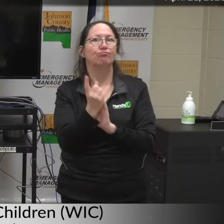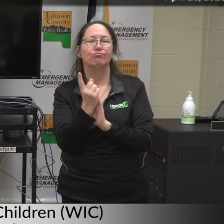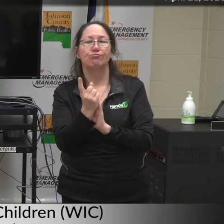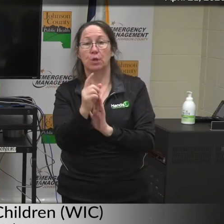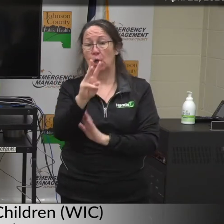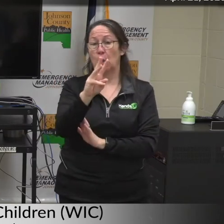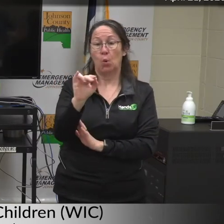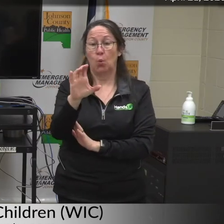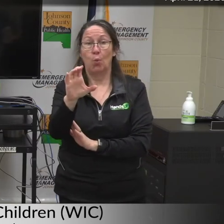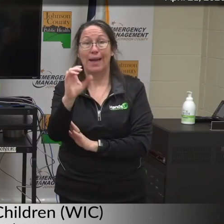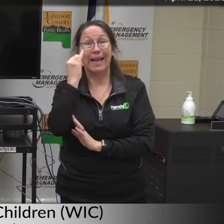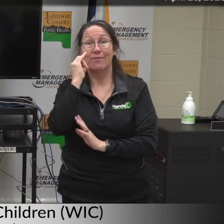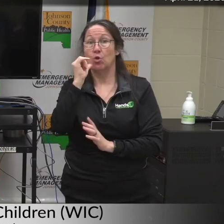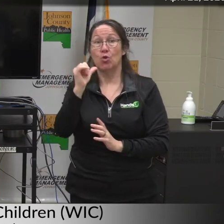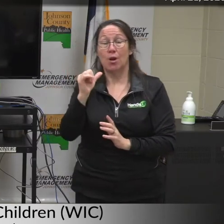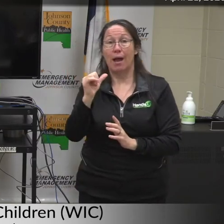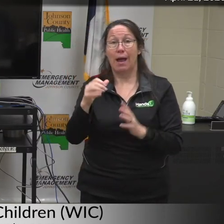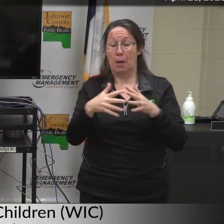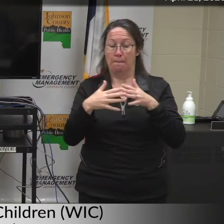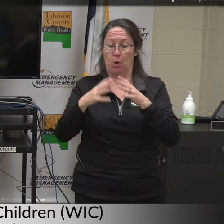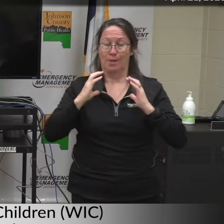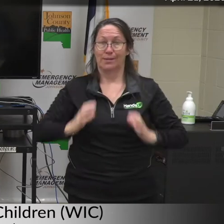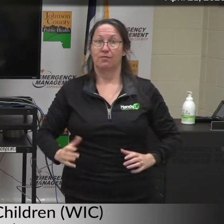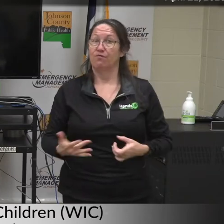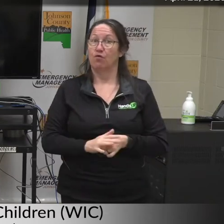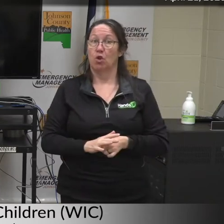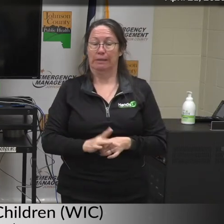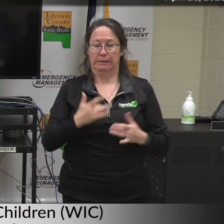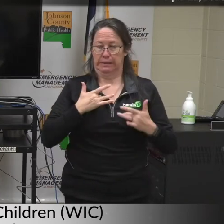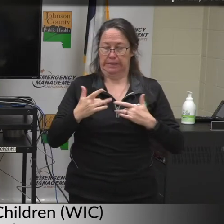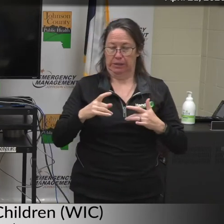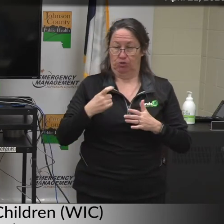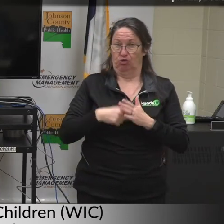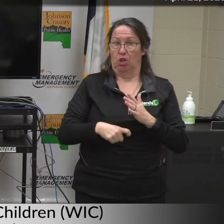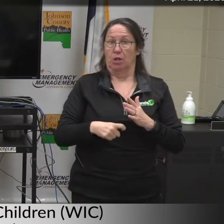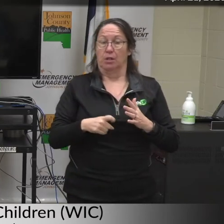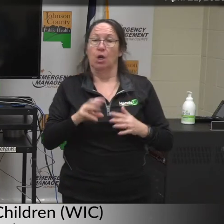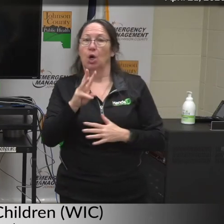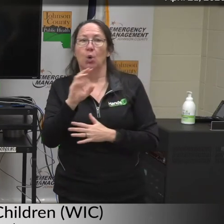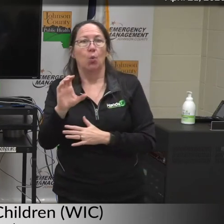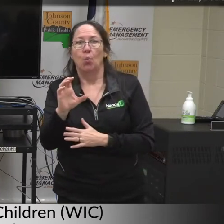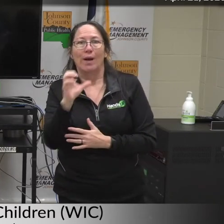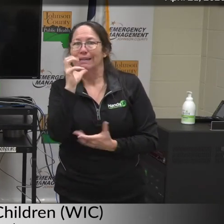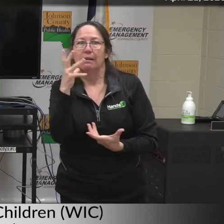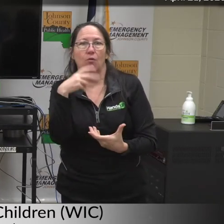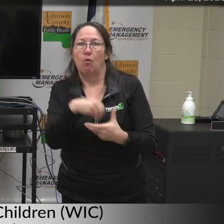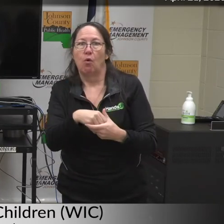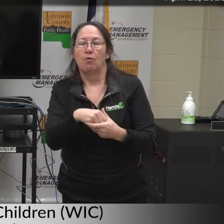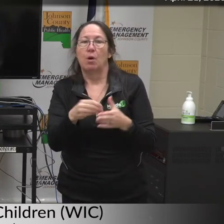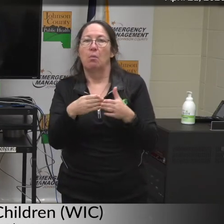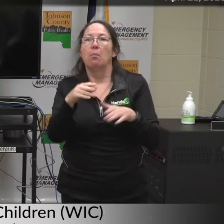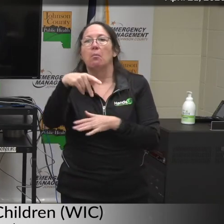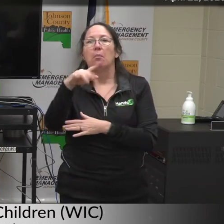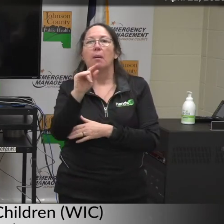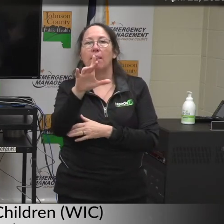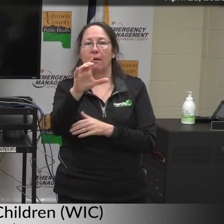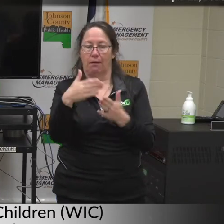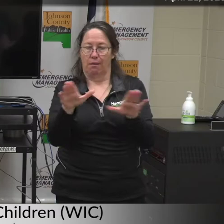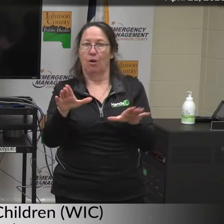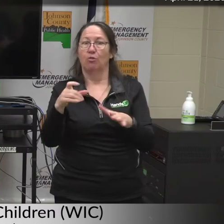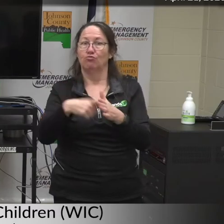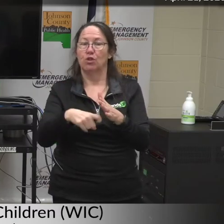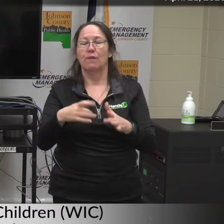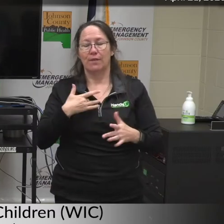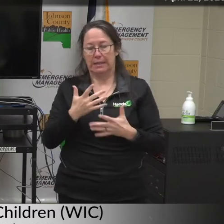get WIC even if you are not a citizen. For anyone concerned about public charge, WIC is not included in public charge, and families